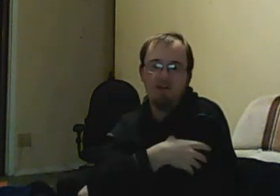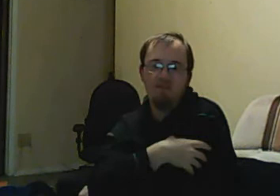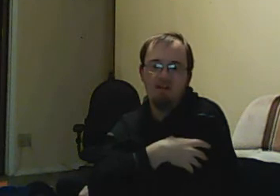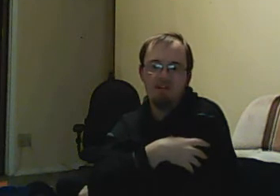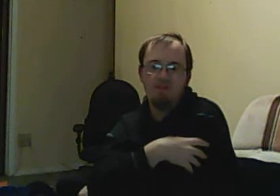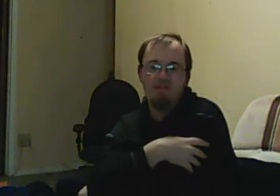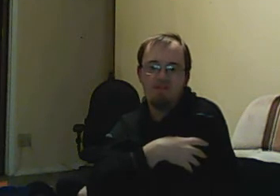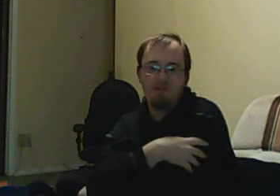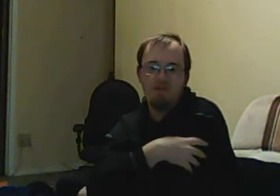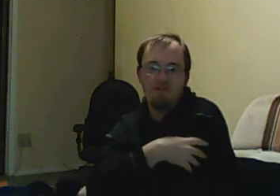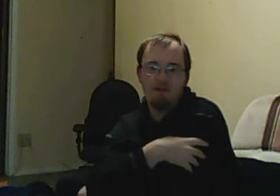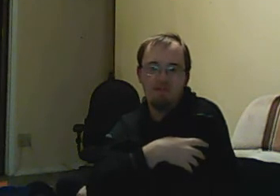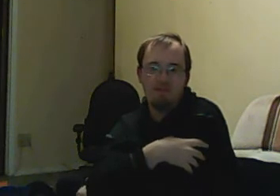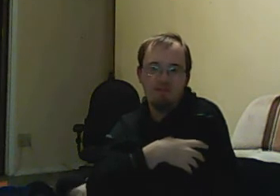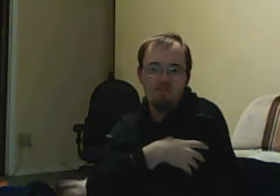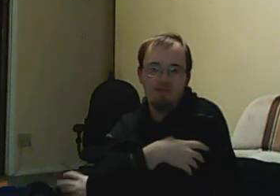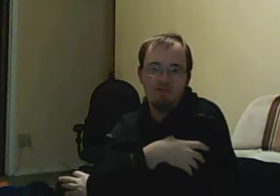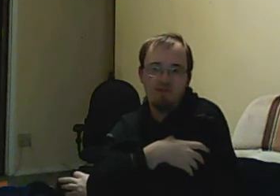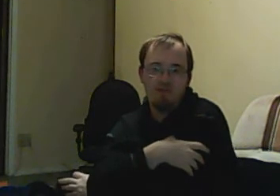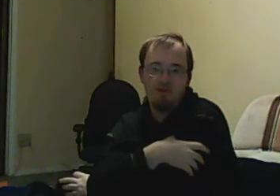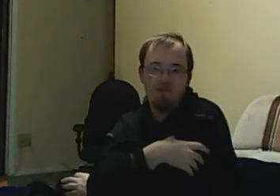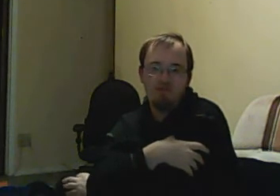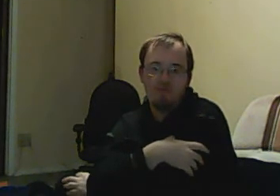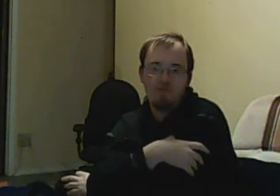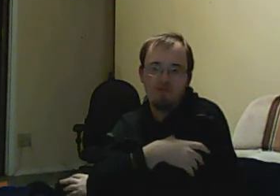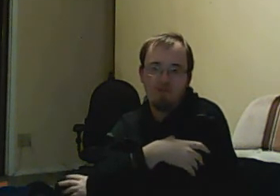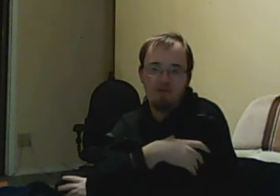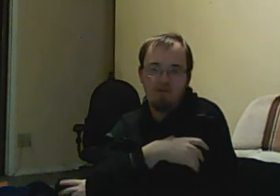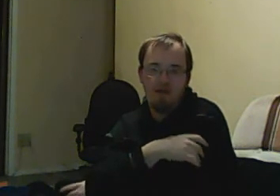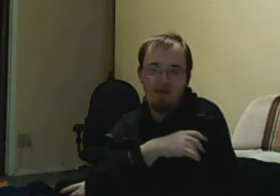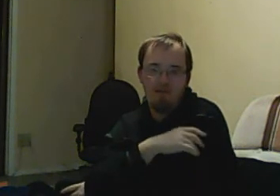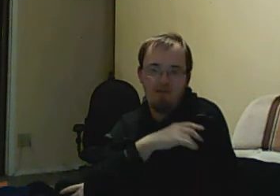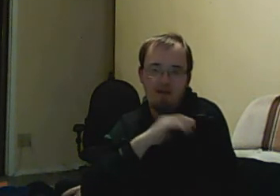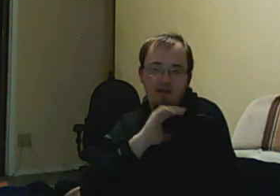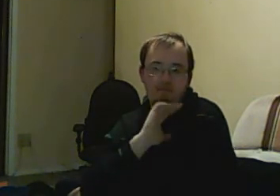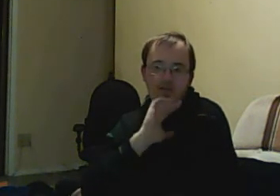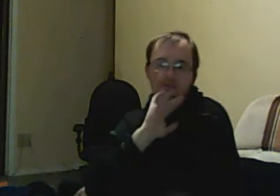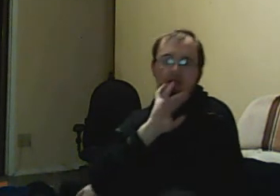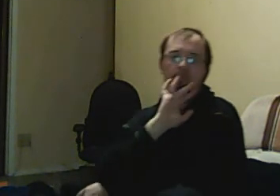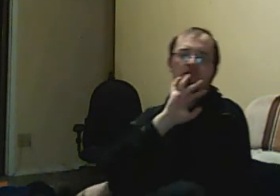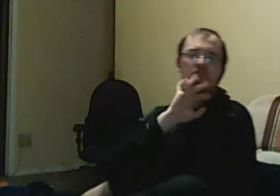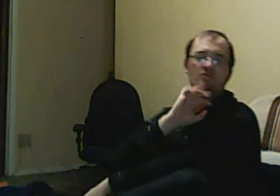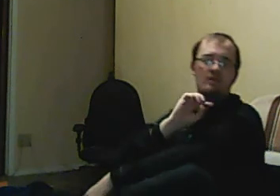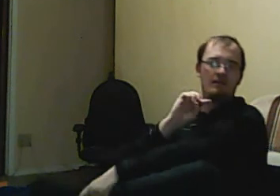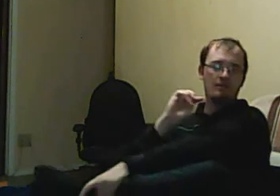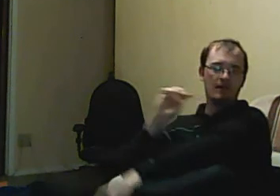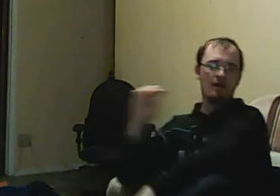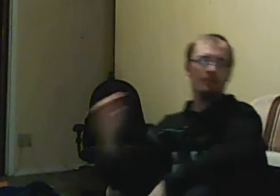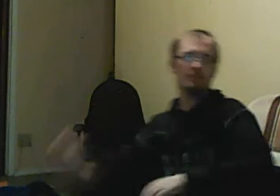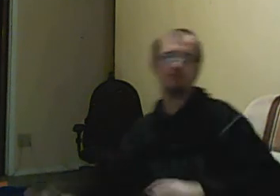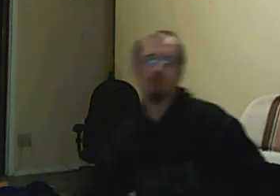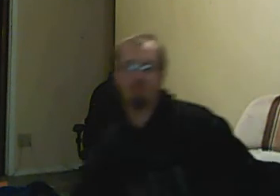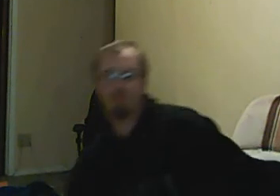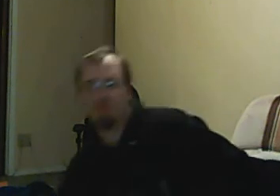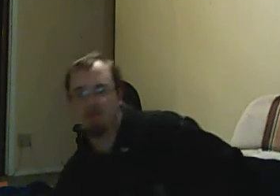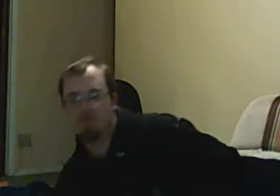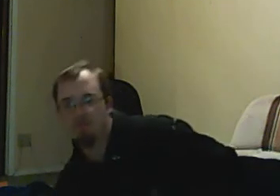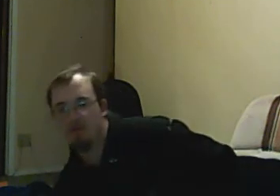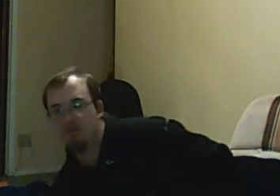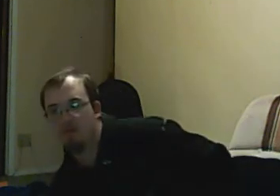life and educate viewers on topics not often seen in shows towards younger audiences. However, they were about the future storyline that would catapult the show and result in one of the